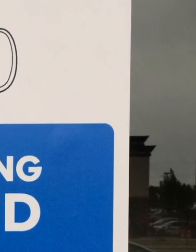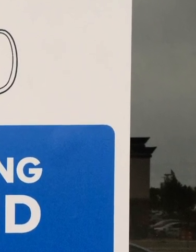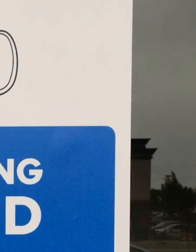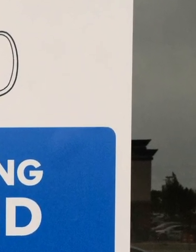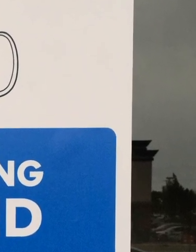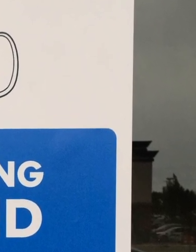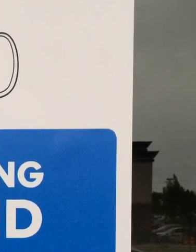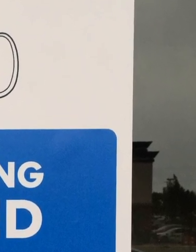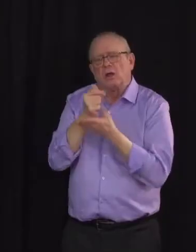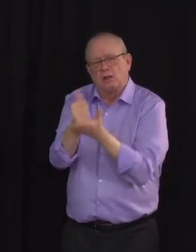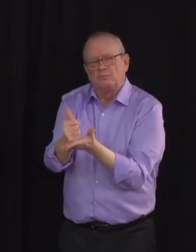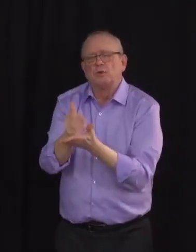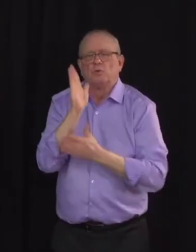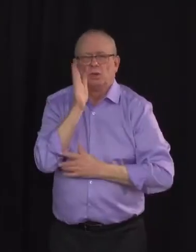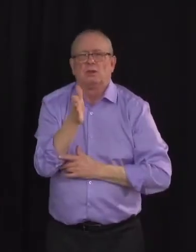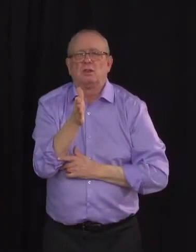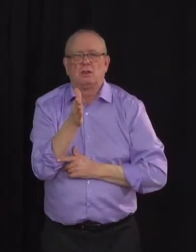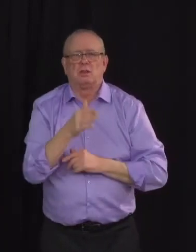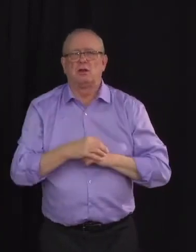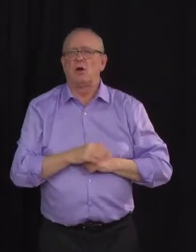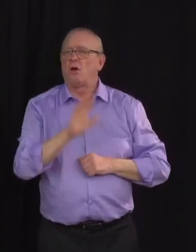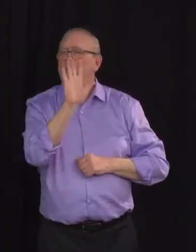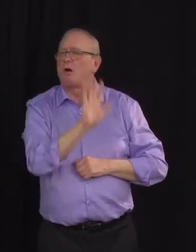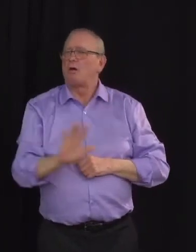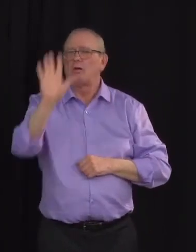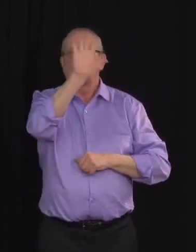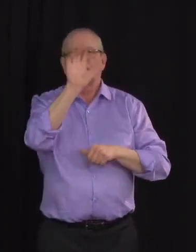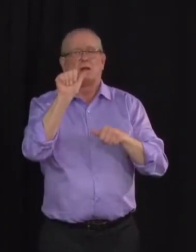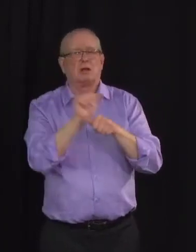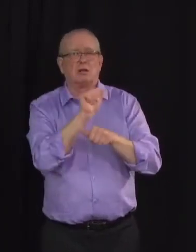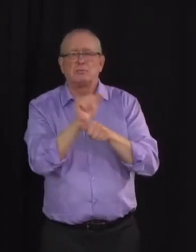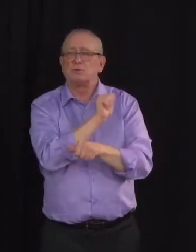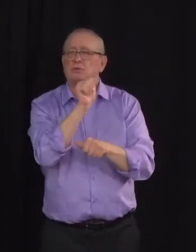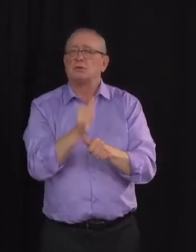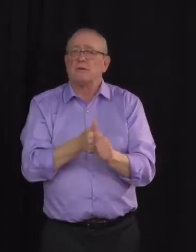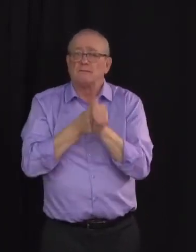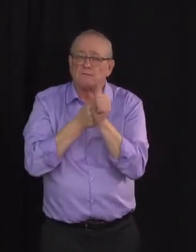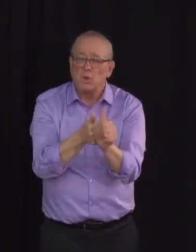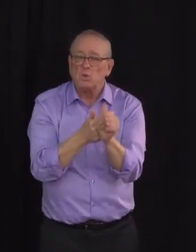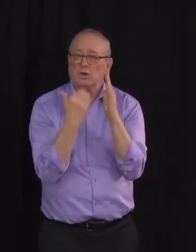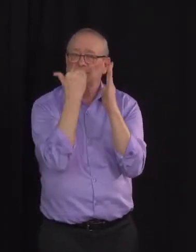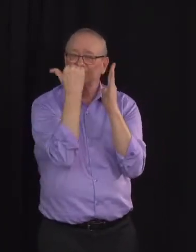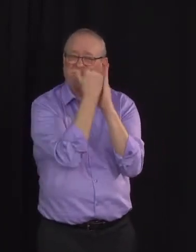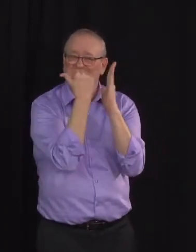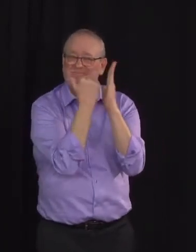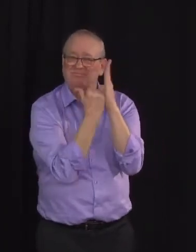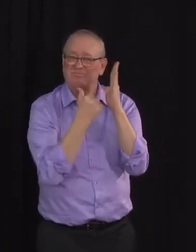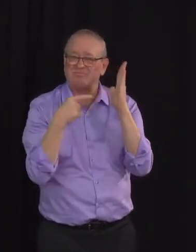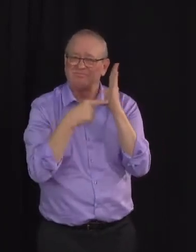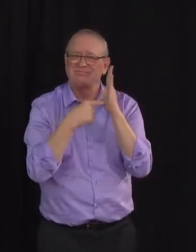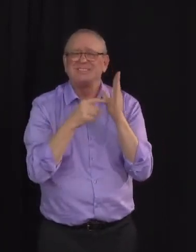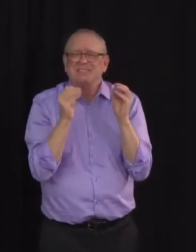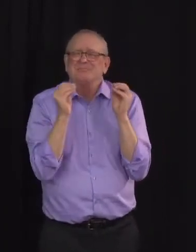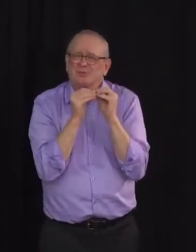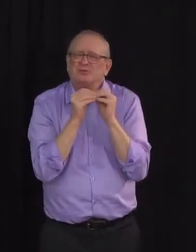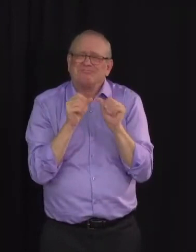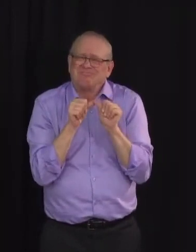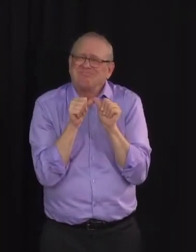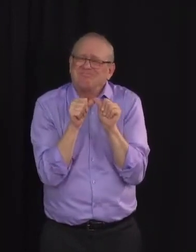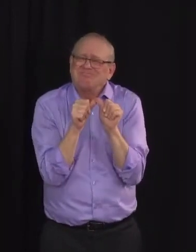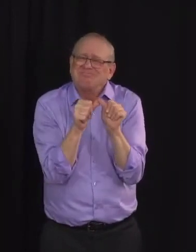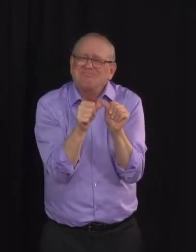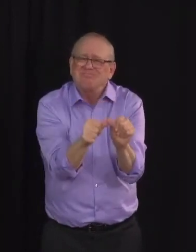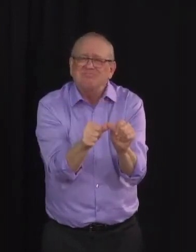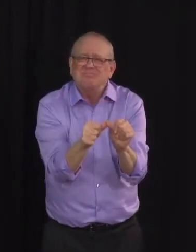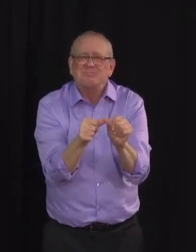whatever their health needs are. I know these measures are profoundly impacting many people and I understand the desire